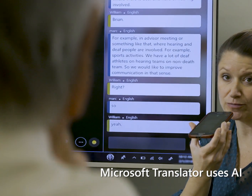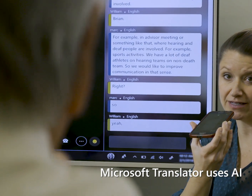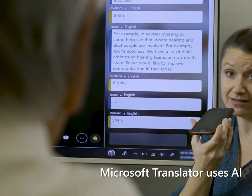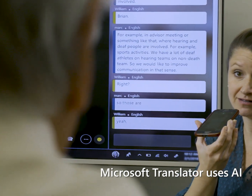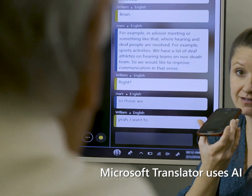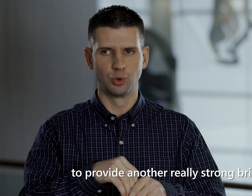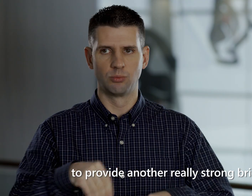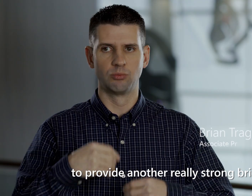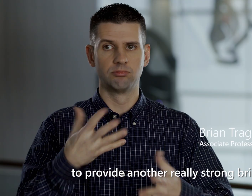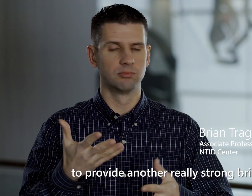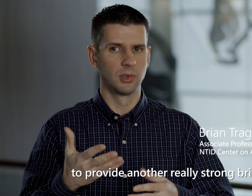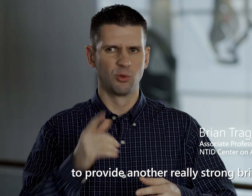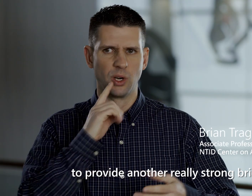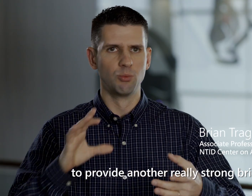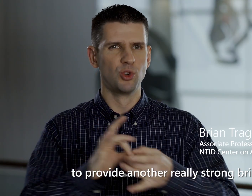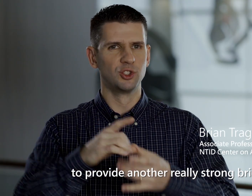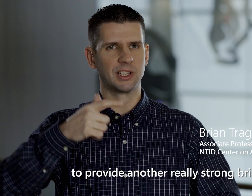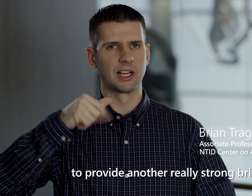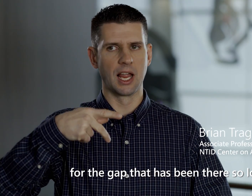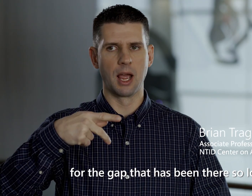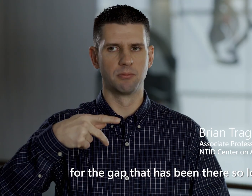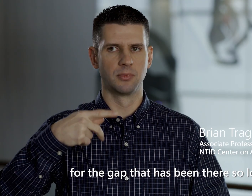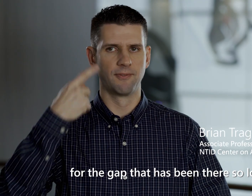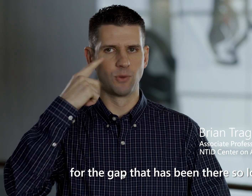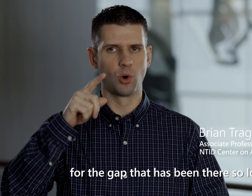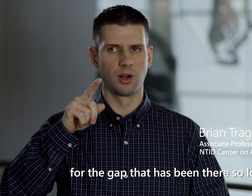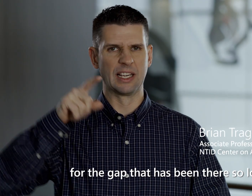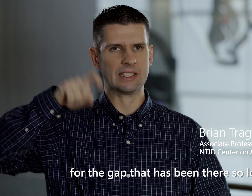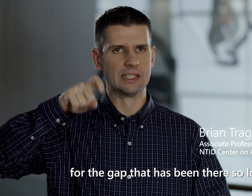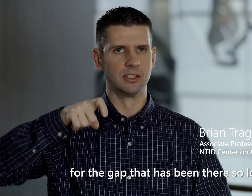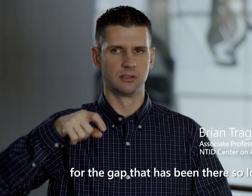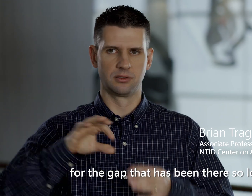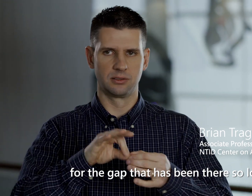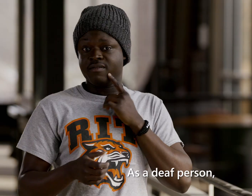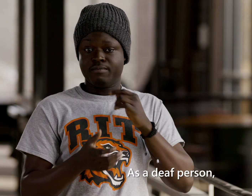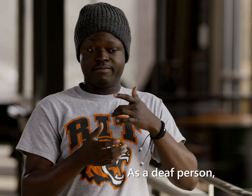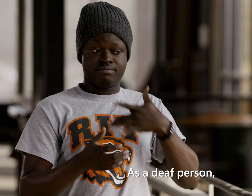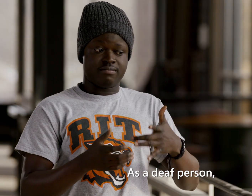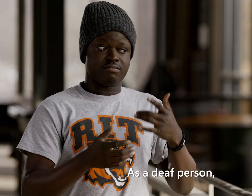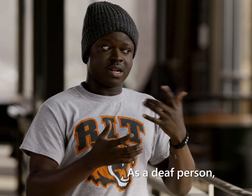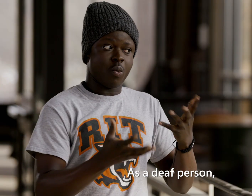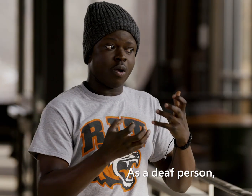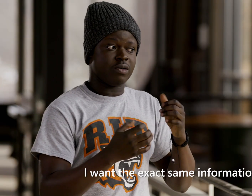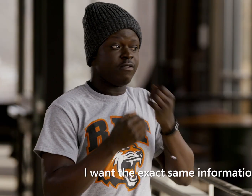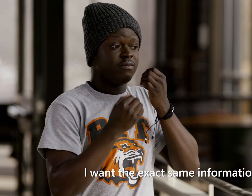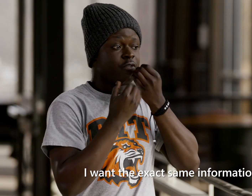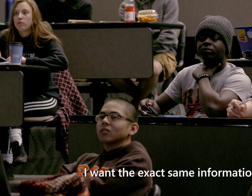uses AI to provide another really strong bridge for the gap that has been there so long. As a deaf person, I want the exact